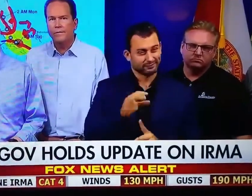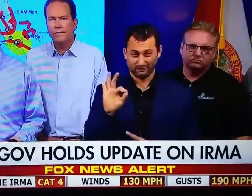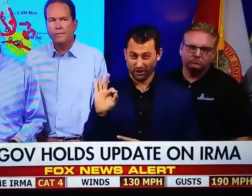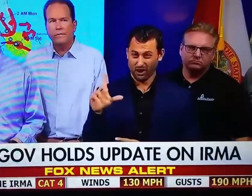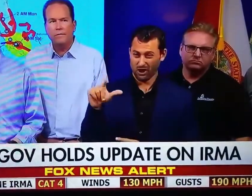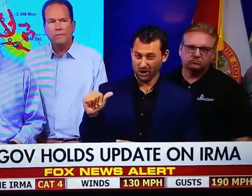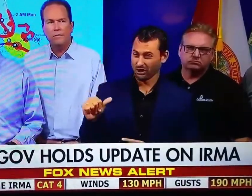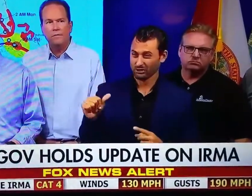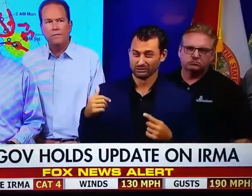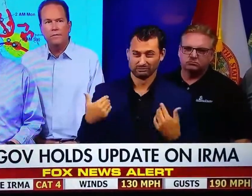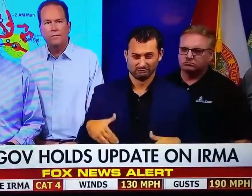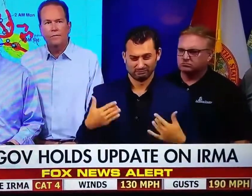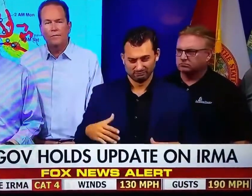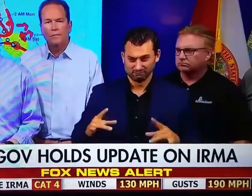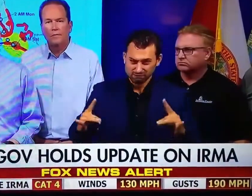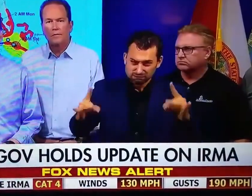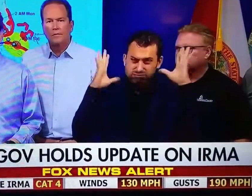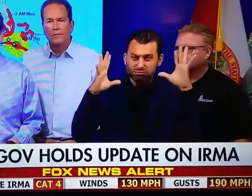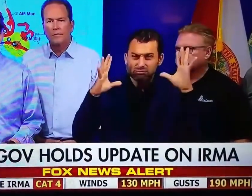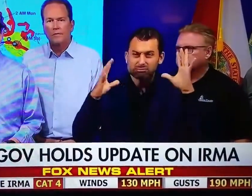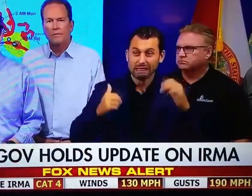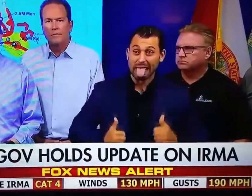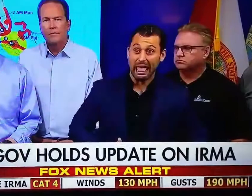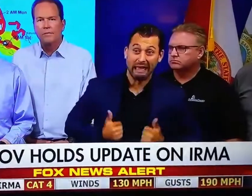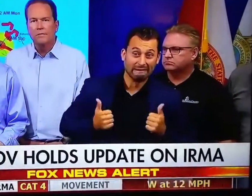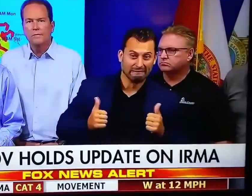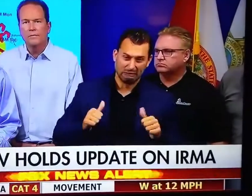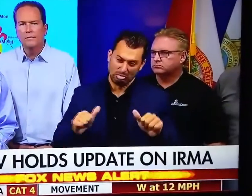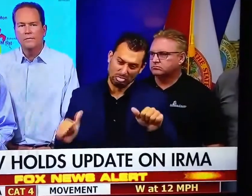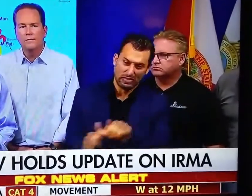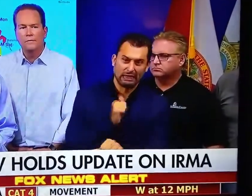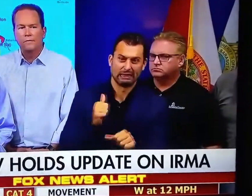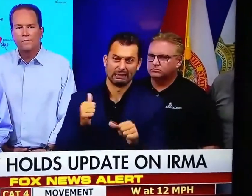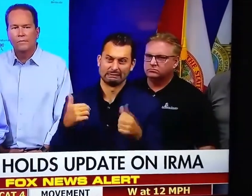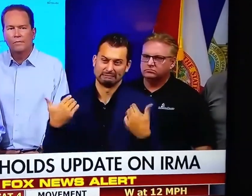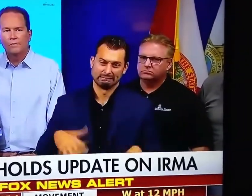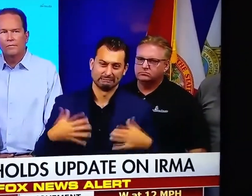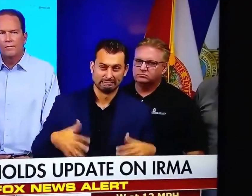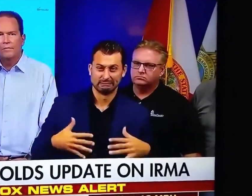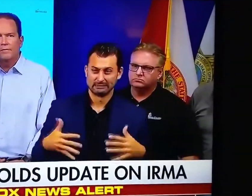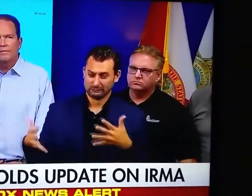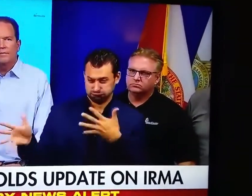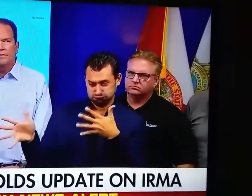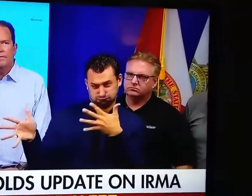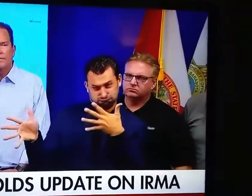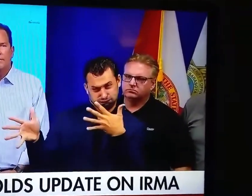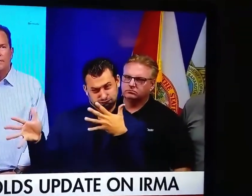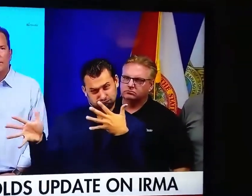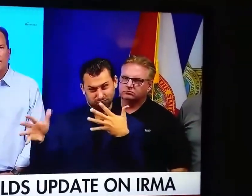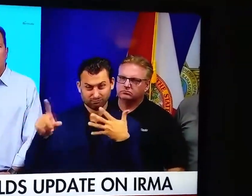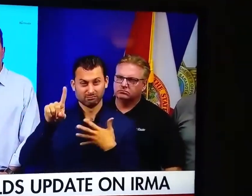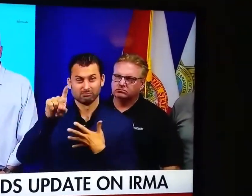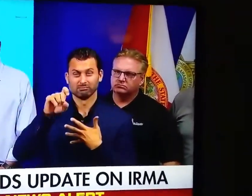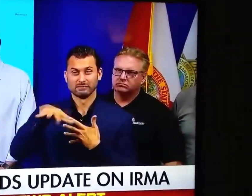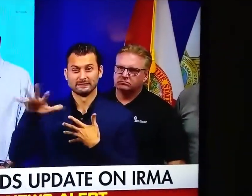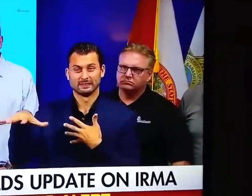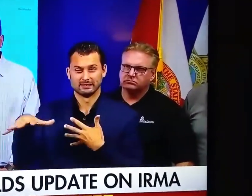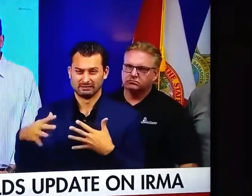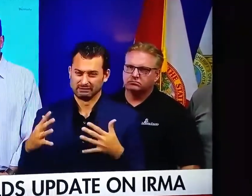Category 4 storm with winds of 130 miles per hour. This is a deadly storm. Interstate has